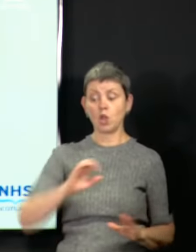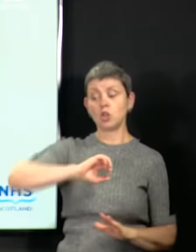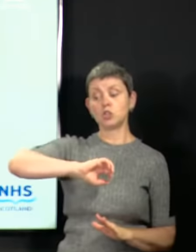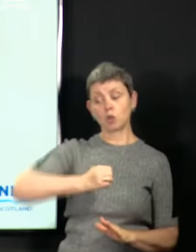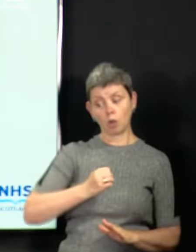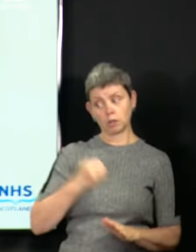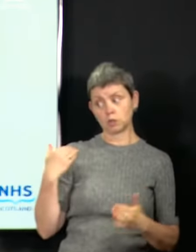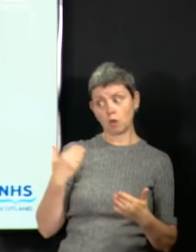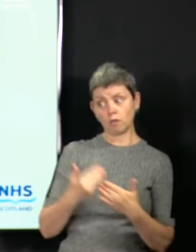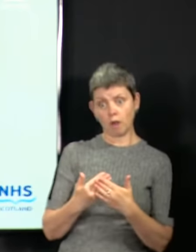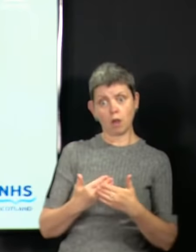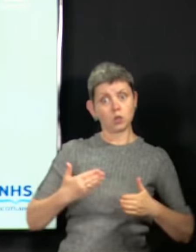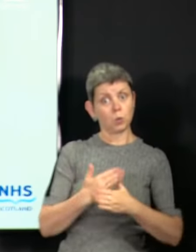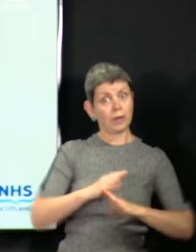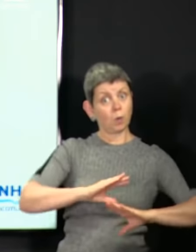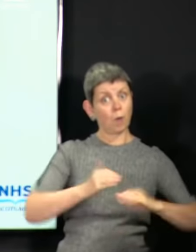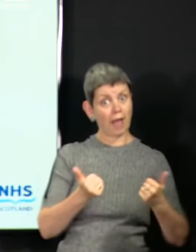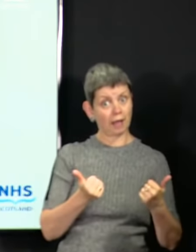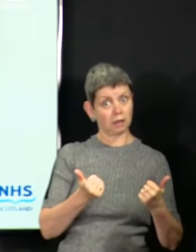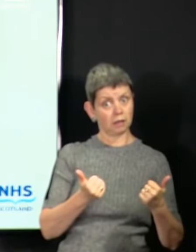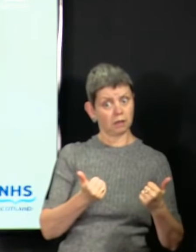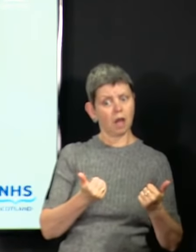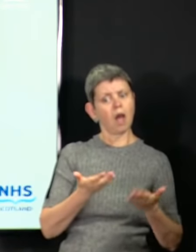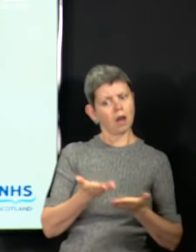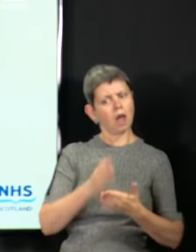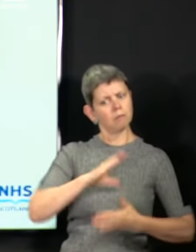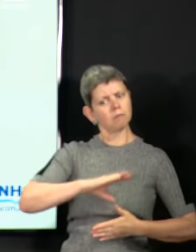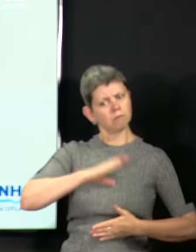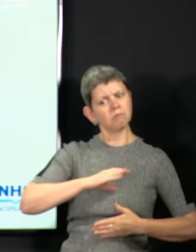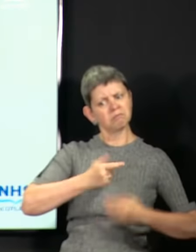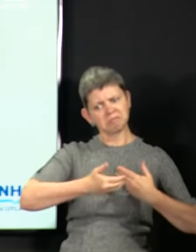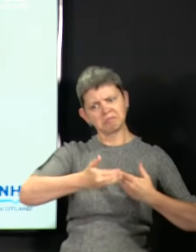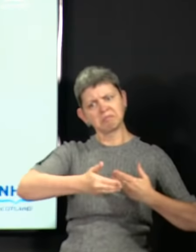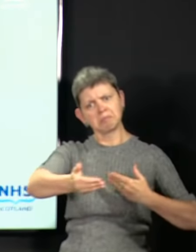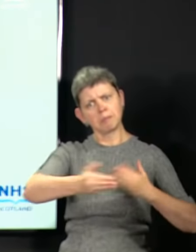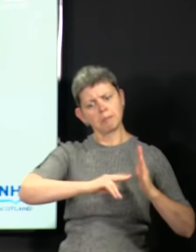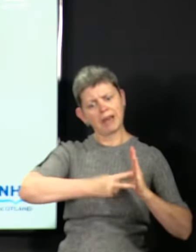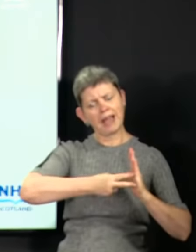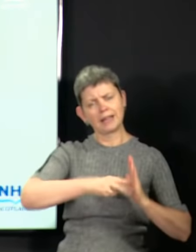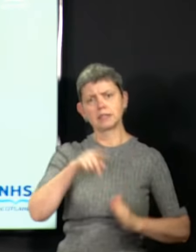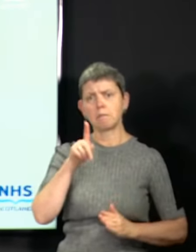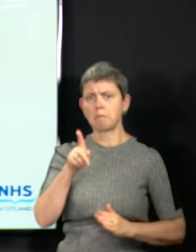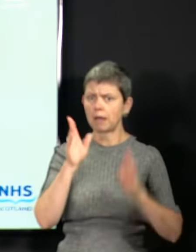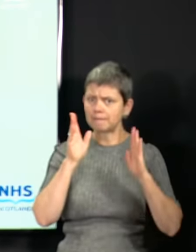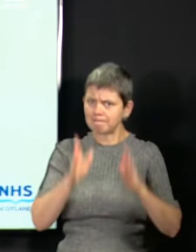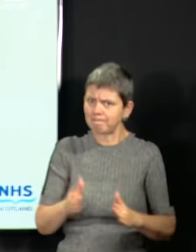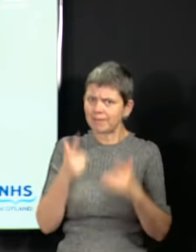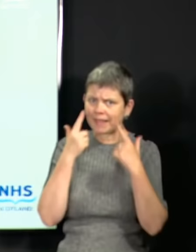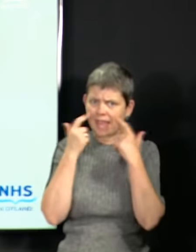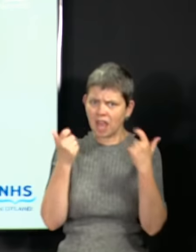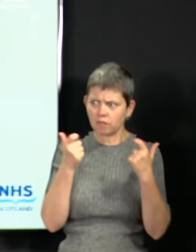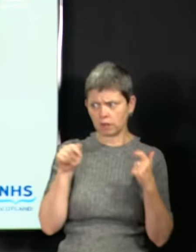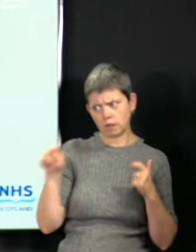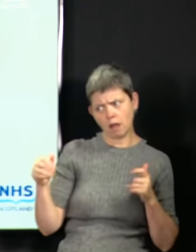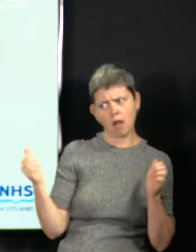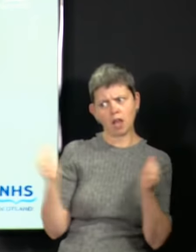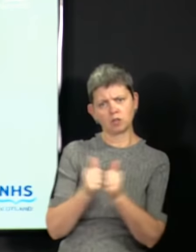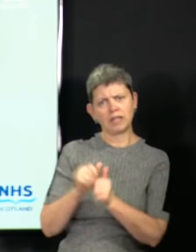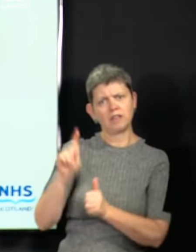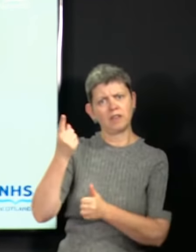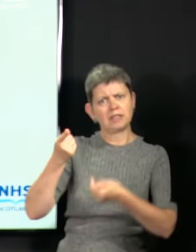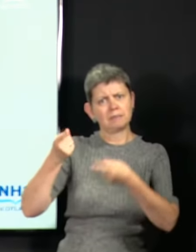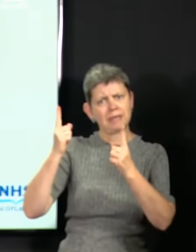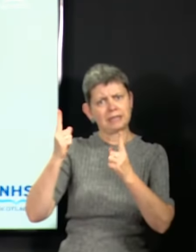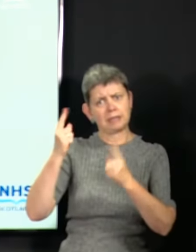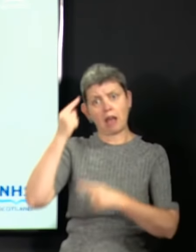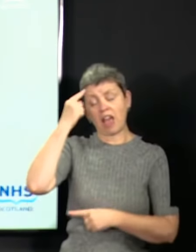comfortable with our journey out of the route map. But I remain very cautious, and I agree with the First Minister. I don't think phase